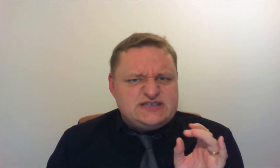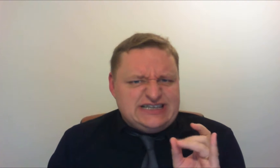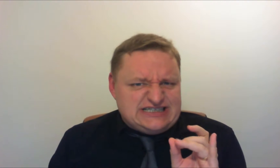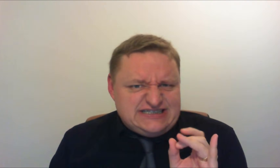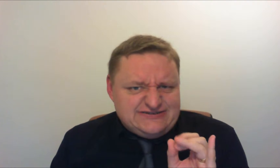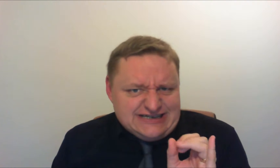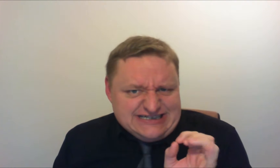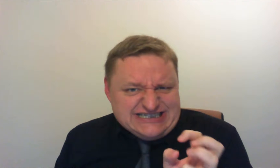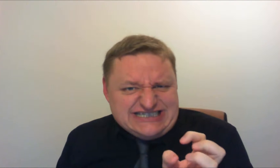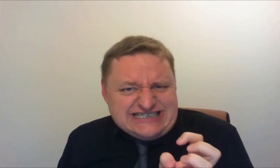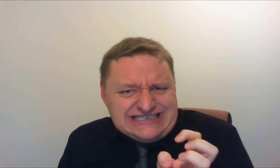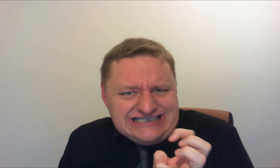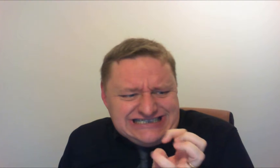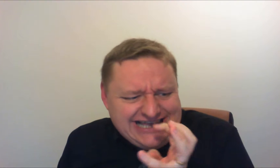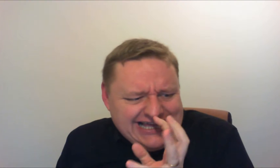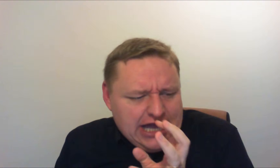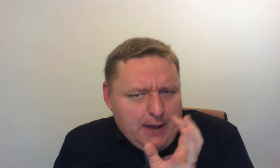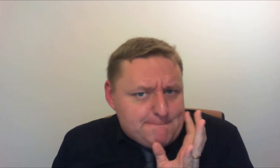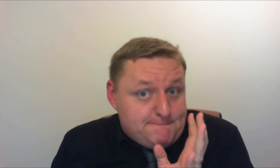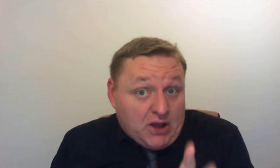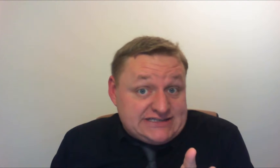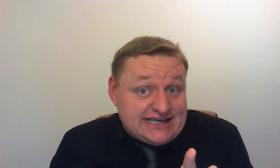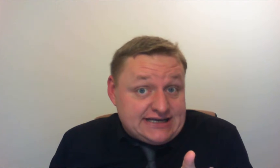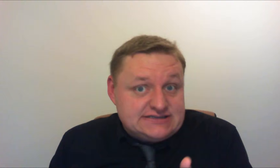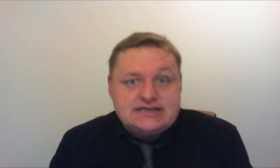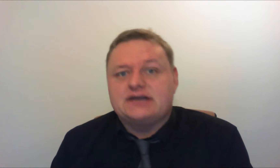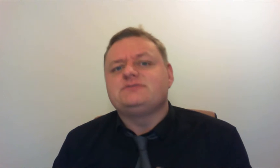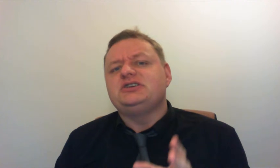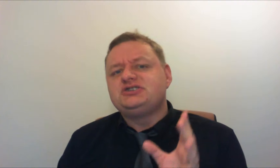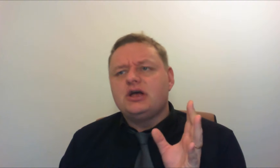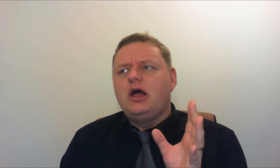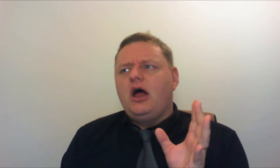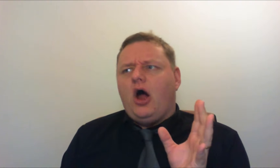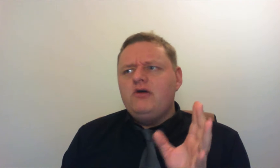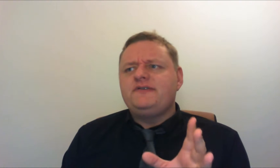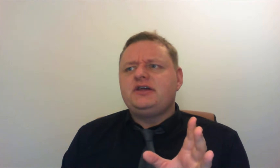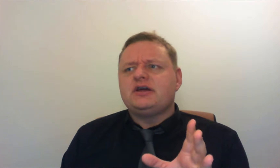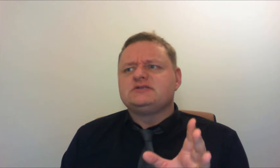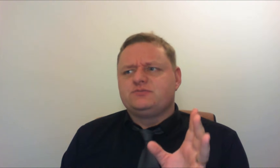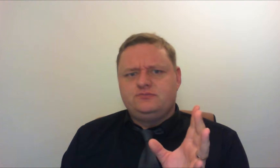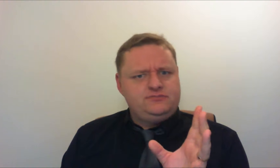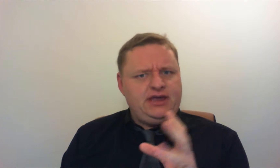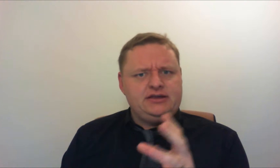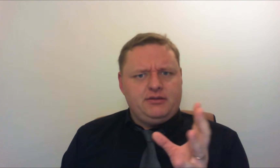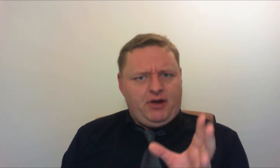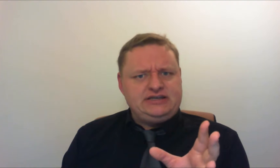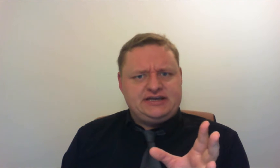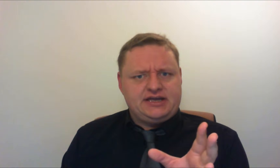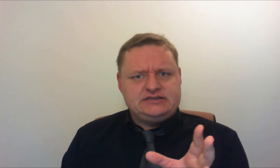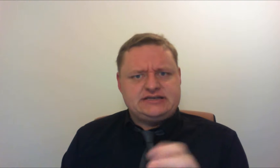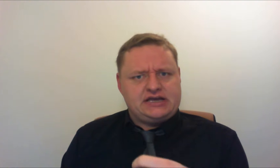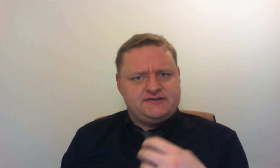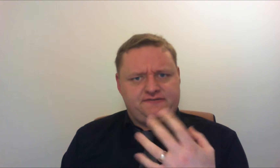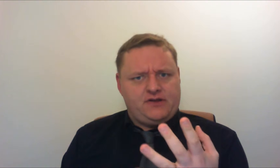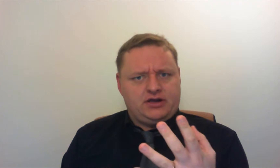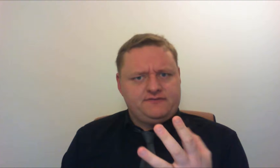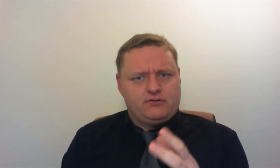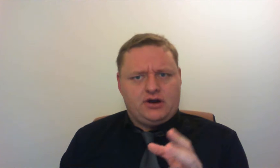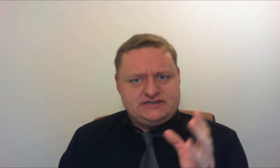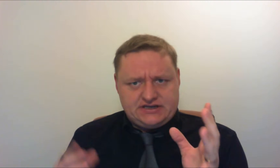little tiny biting insects which over the years me and the biting insects of flying variety